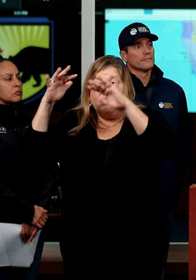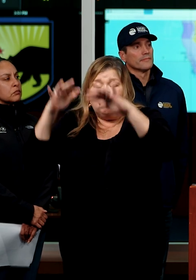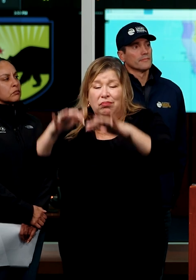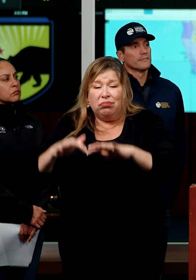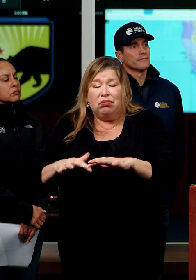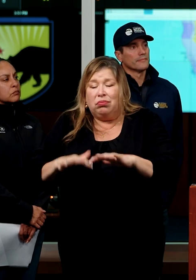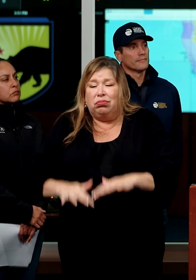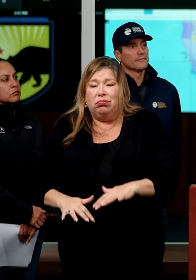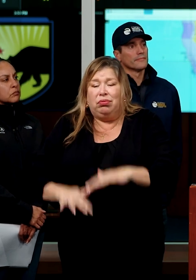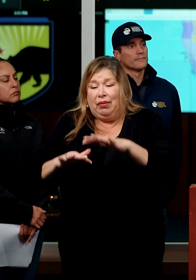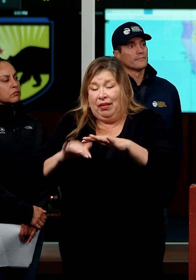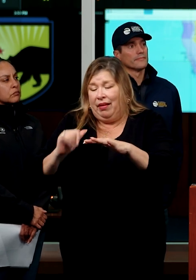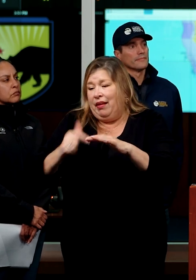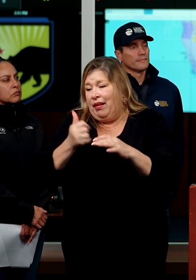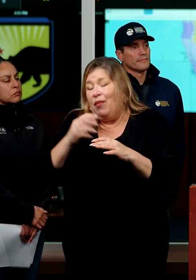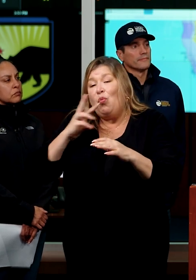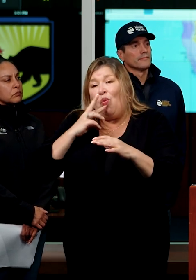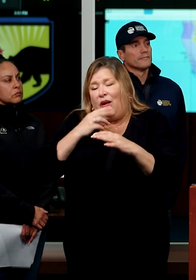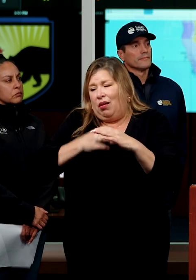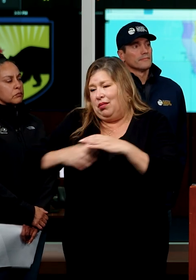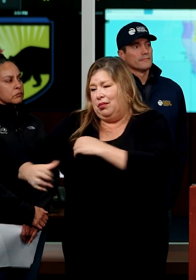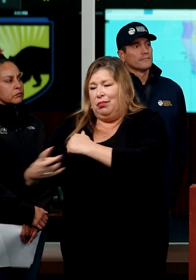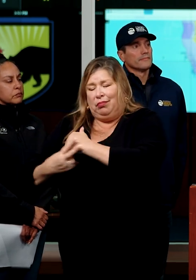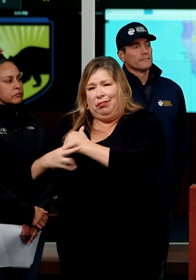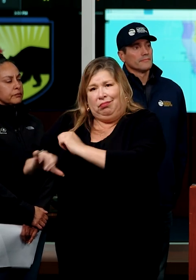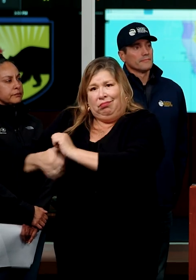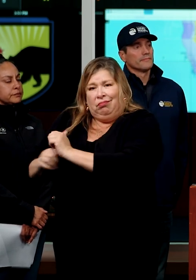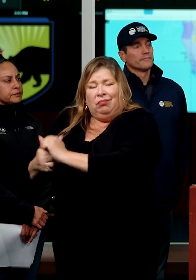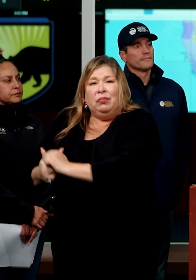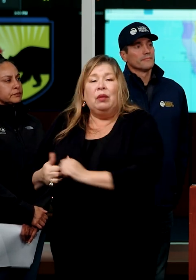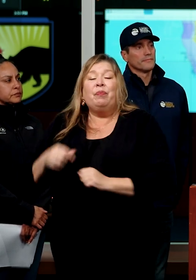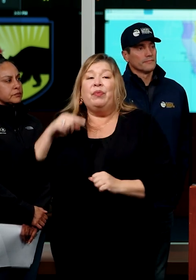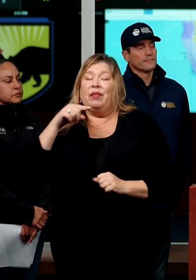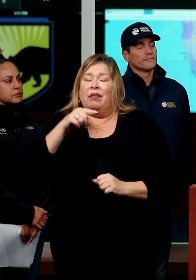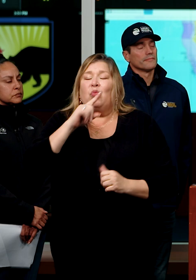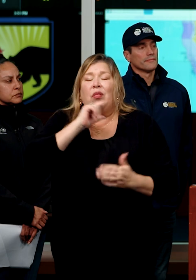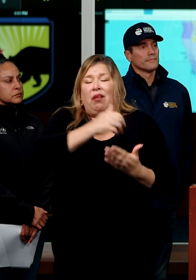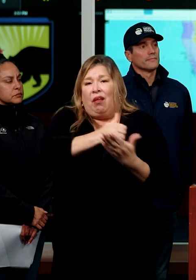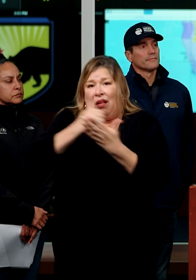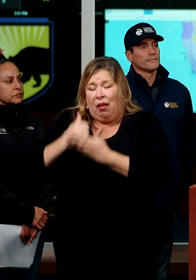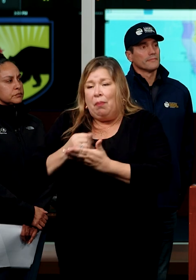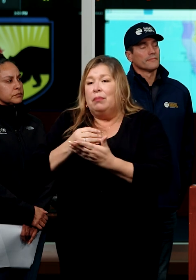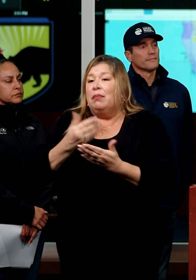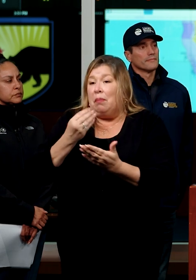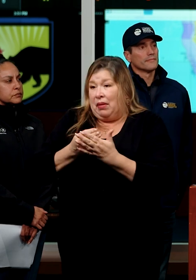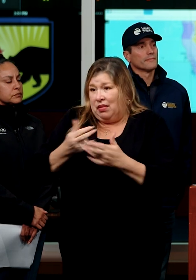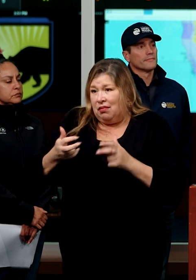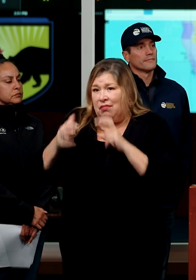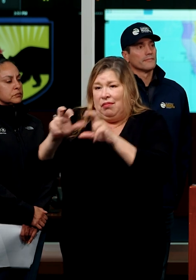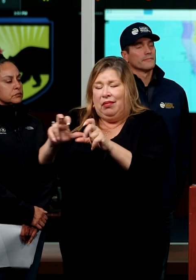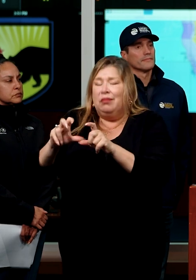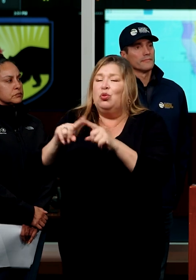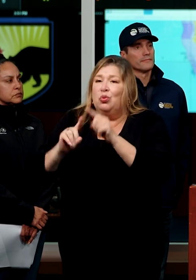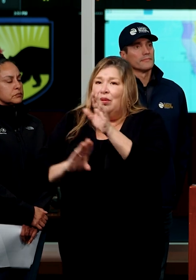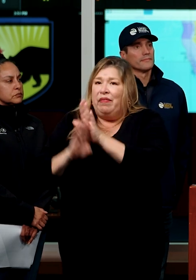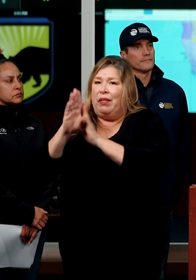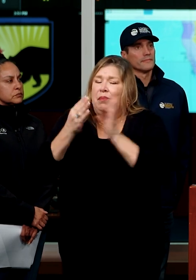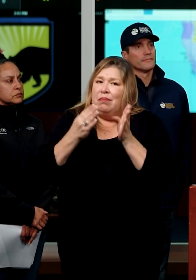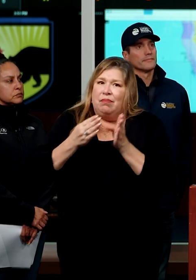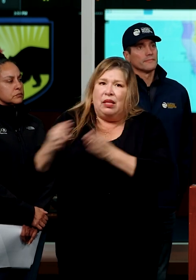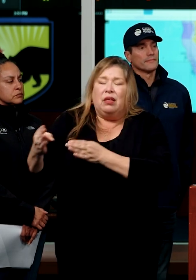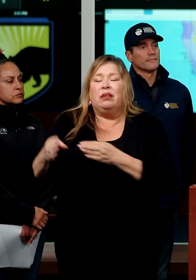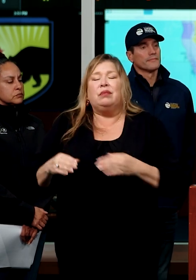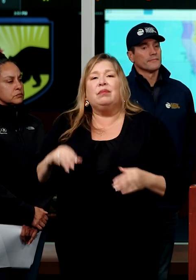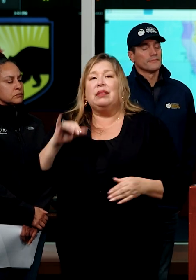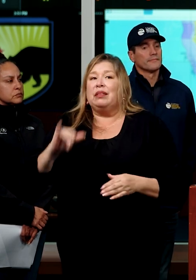acre feet of storage that we put out. Uh, they have helped fund that plan and advance that strategy in a meaningful way. And I